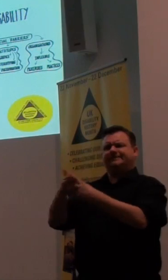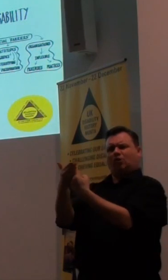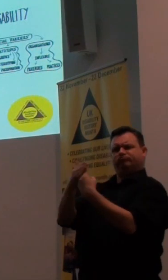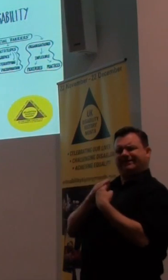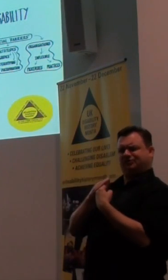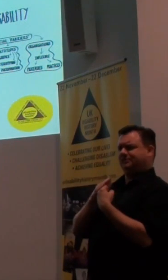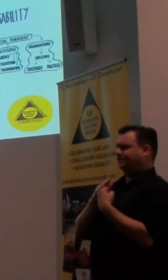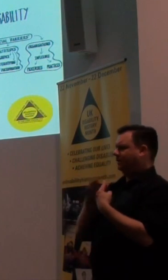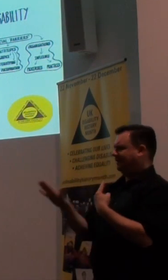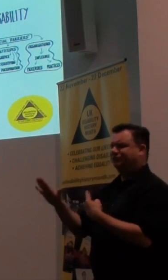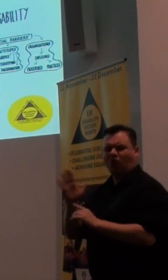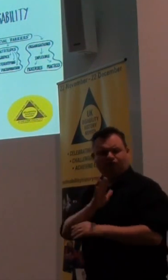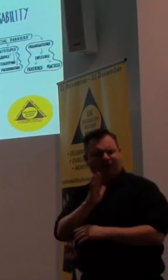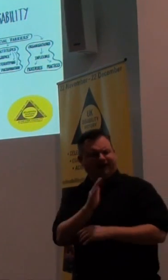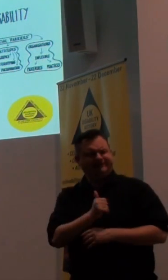yes, all right.